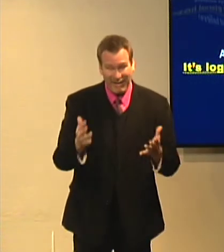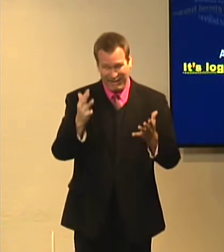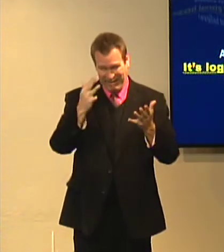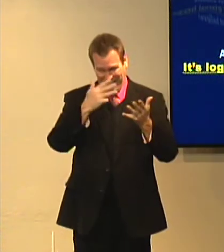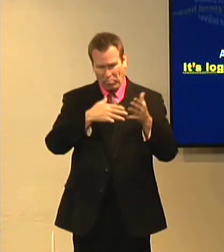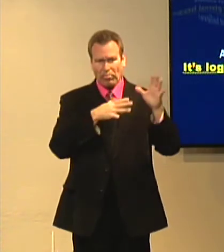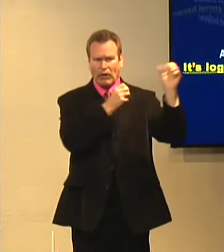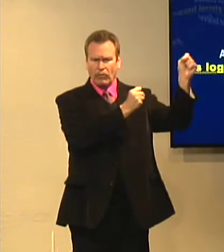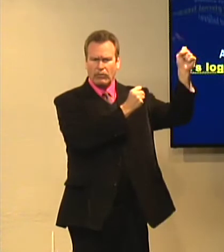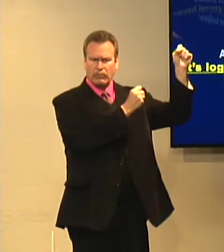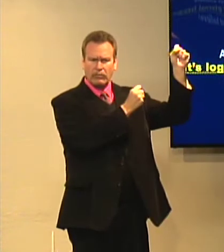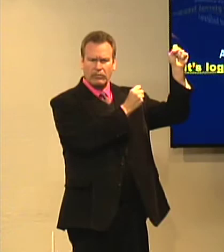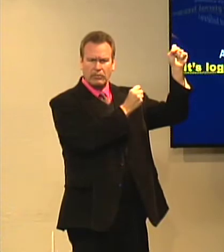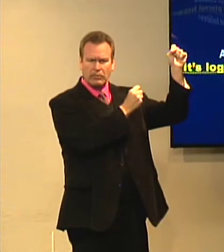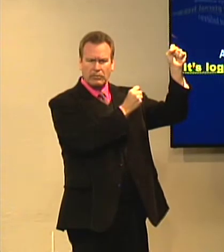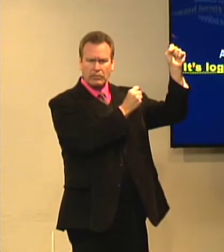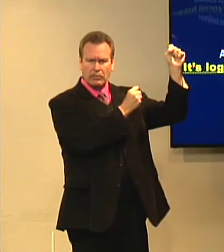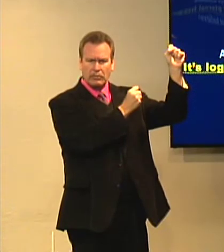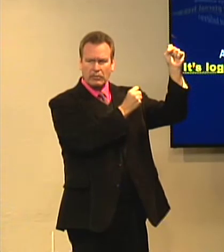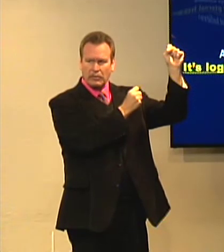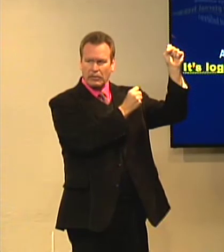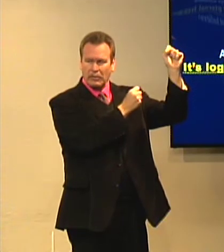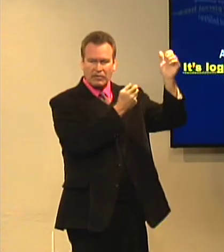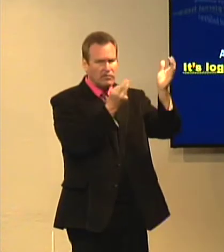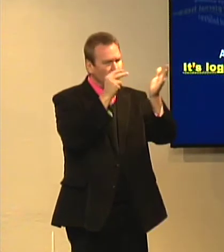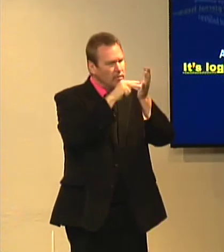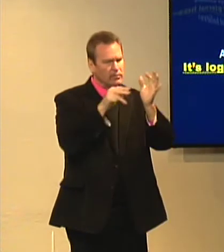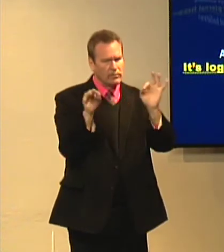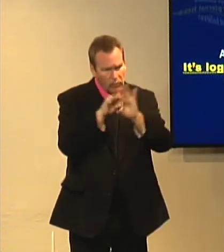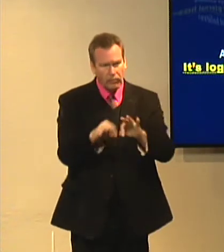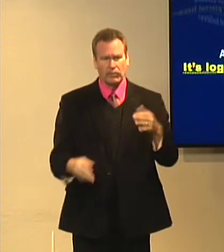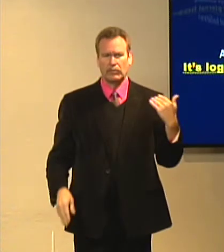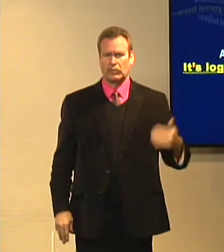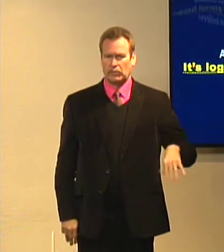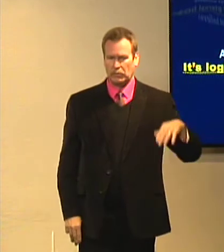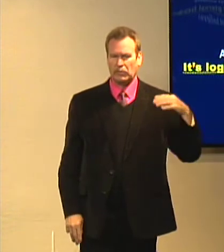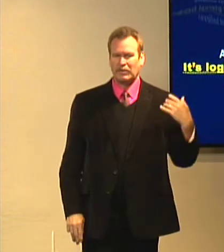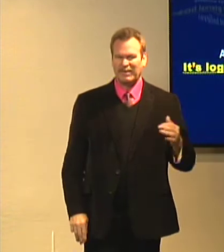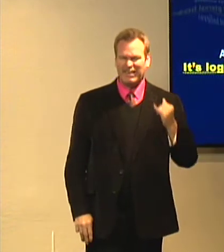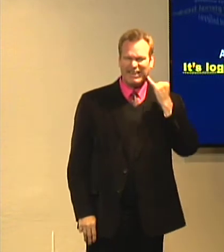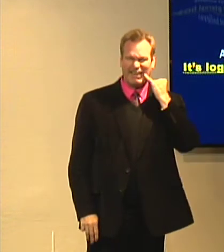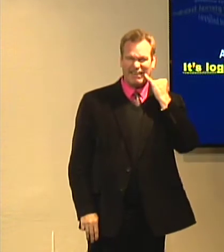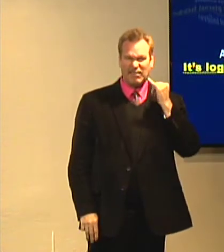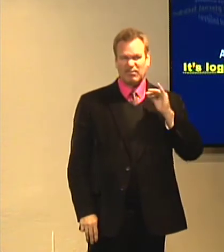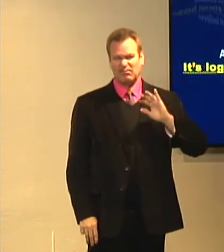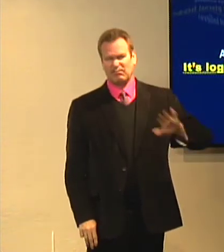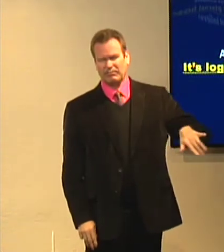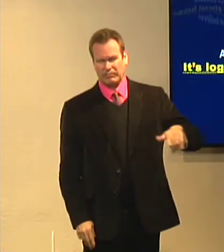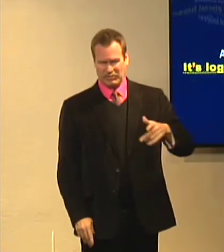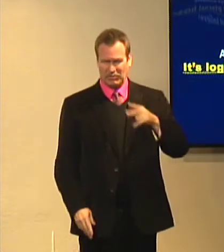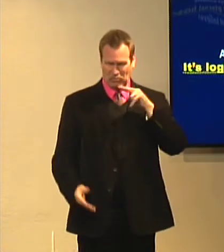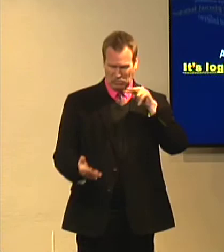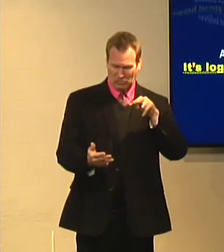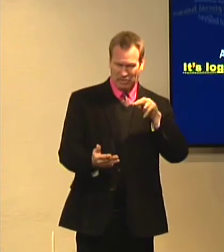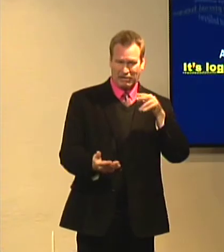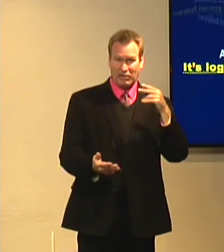Leave the Christian life. Will have that. They also will be with Christ and have a